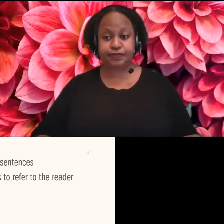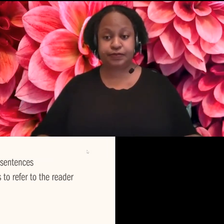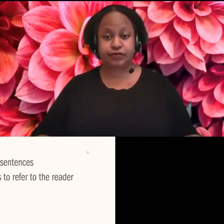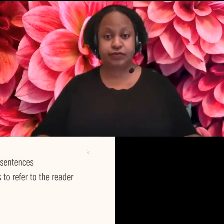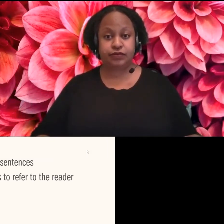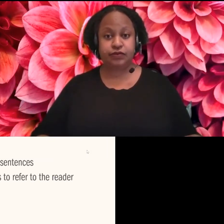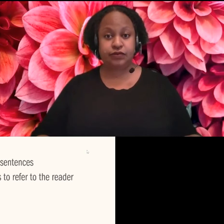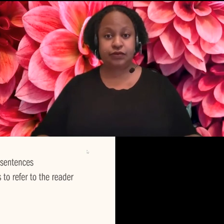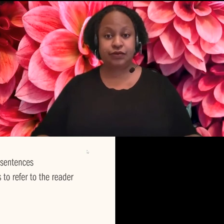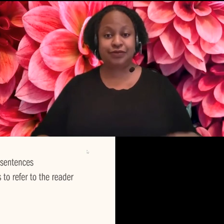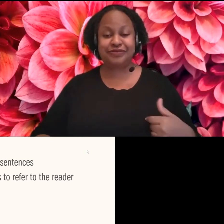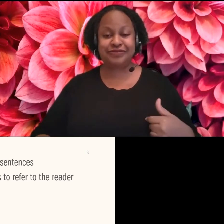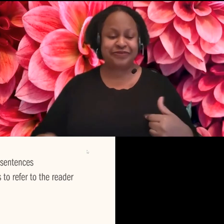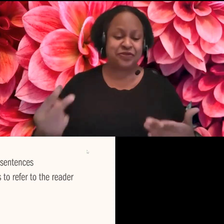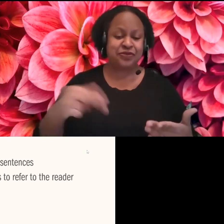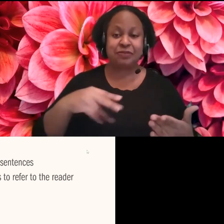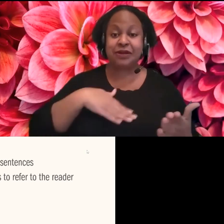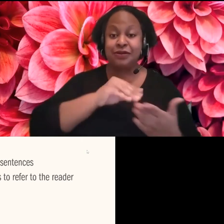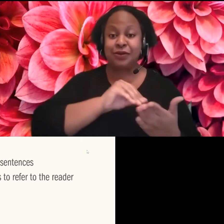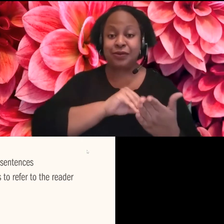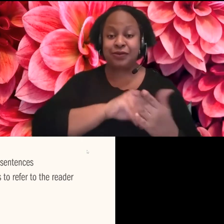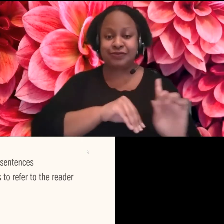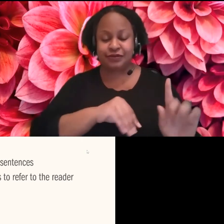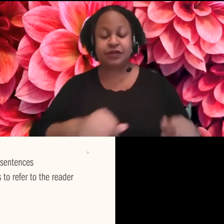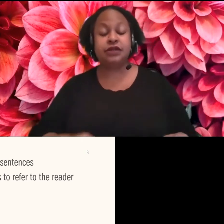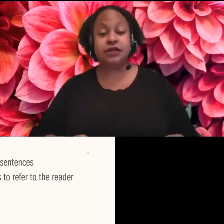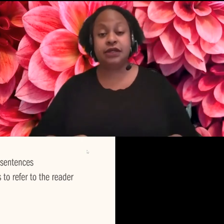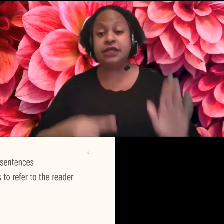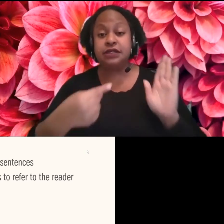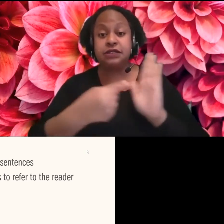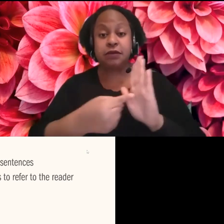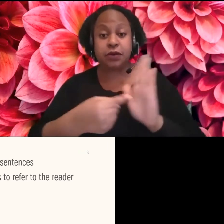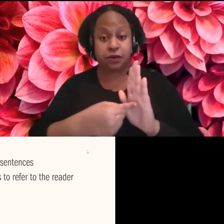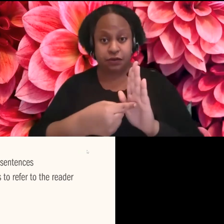my note on that, sorry. So instead of saying, um,